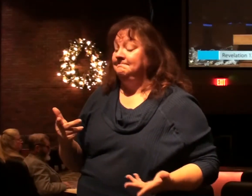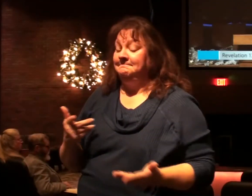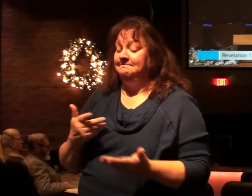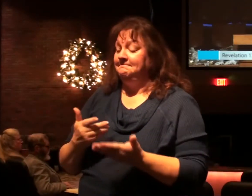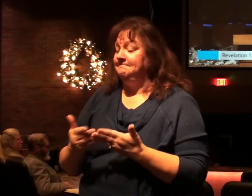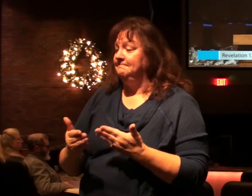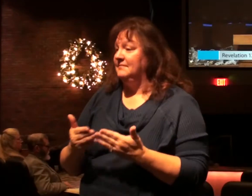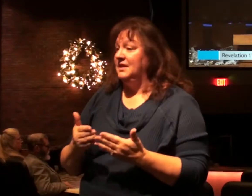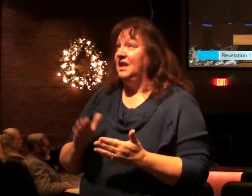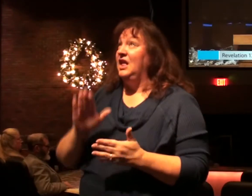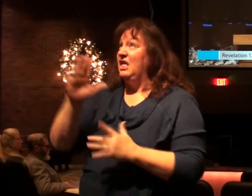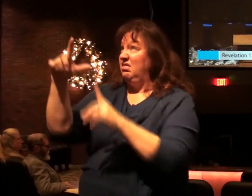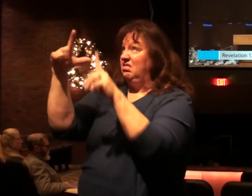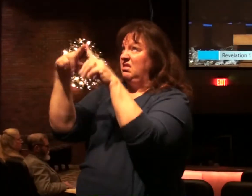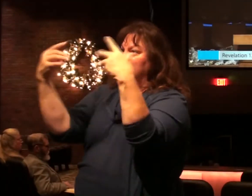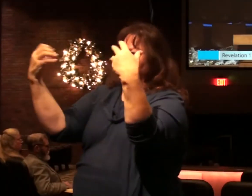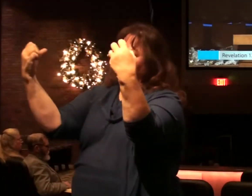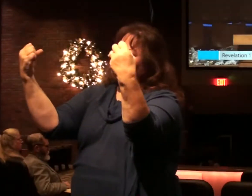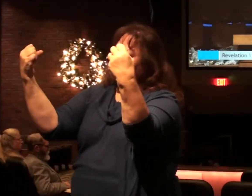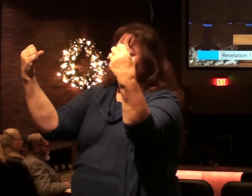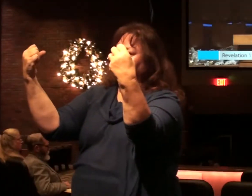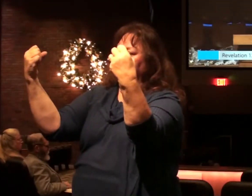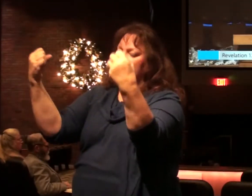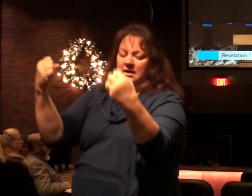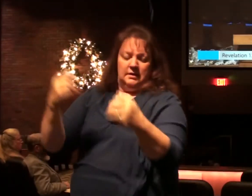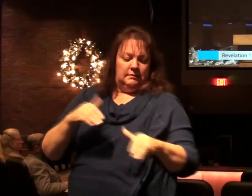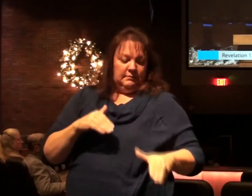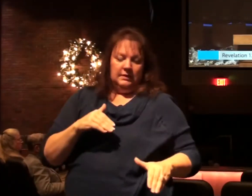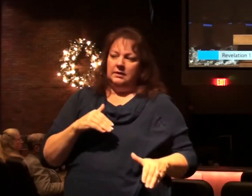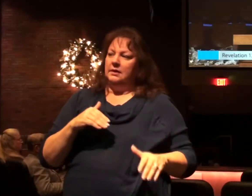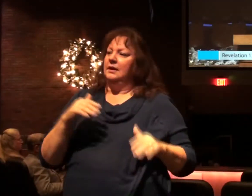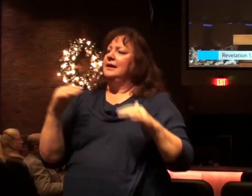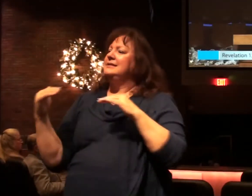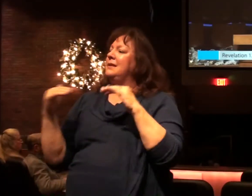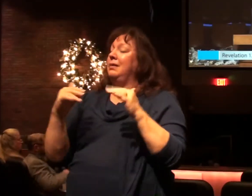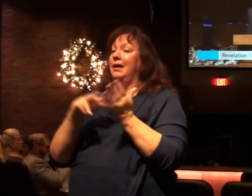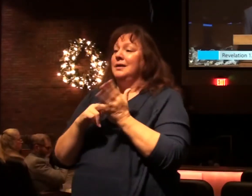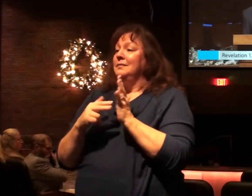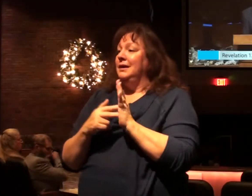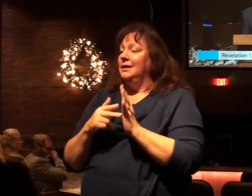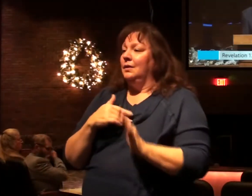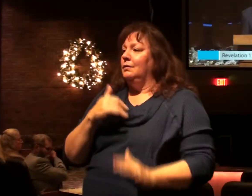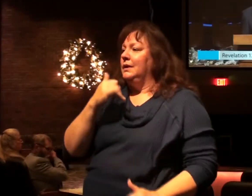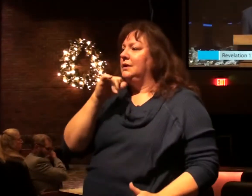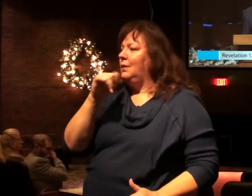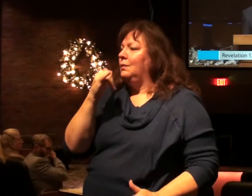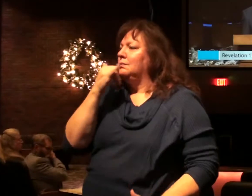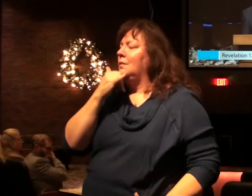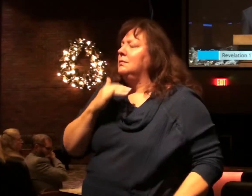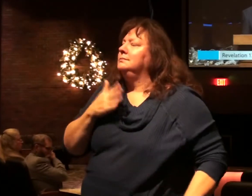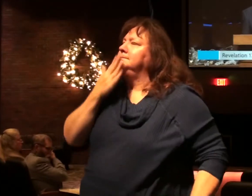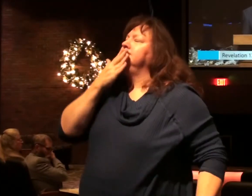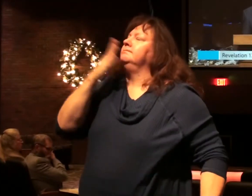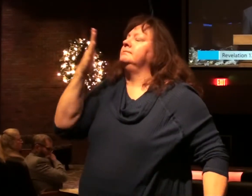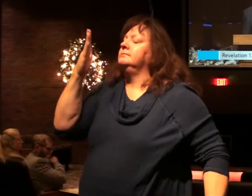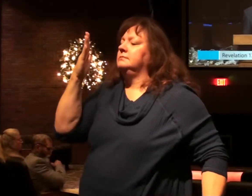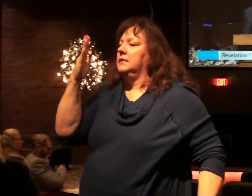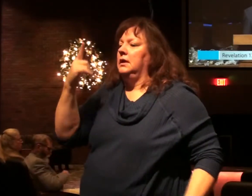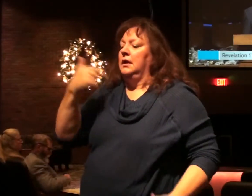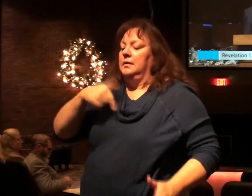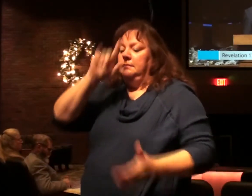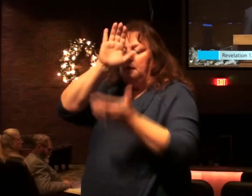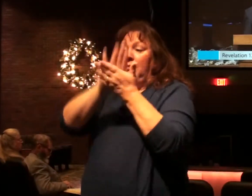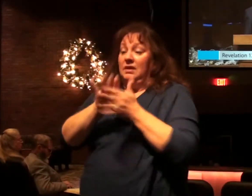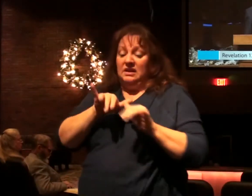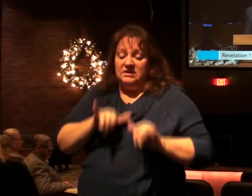The word of their testimony overcomes the devil. It's a battle. That doesn't mean we don't stumble. But believers